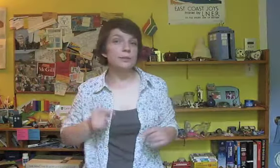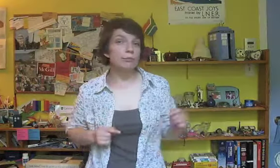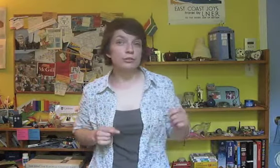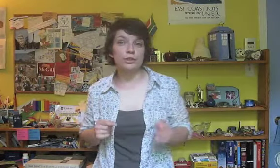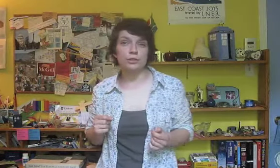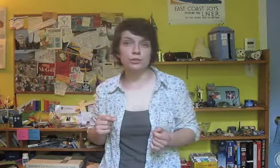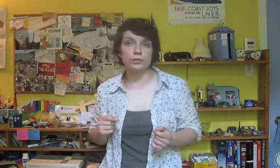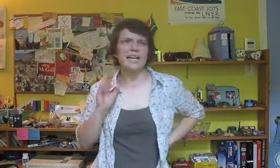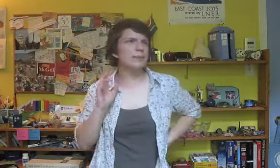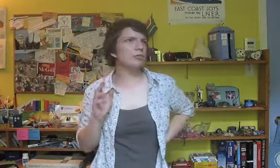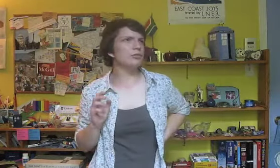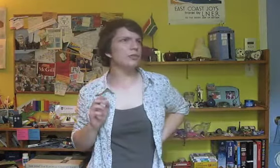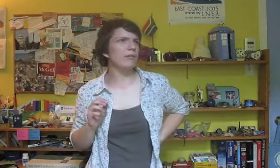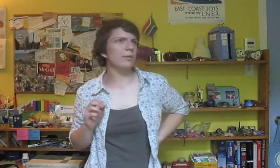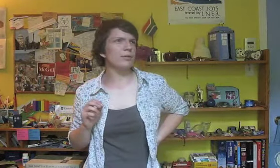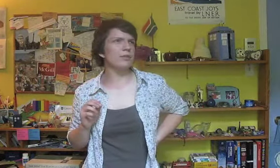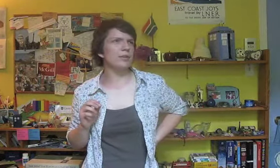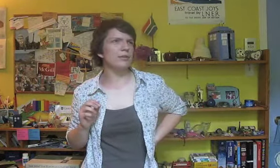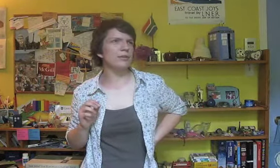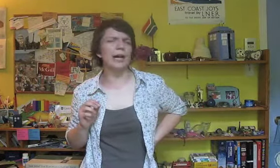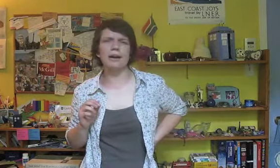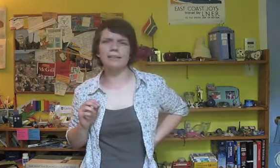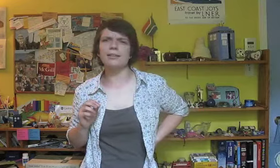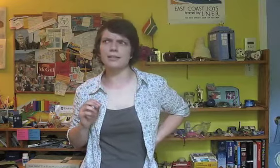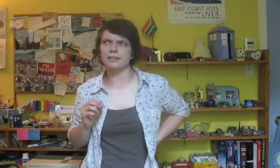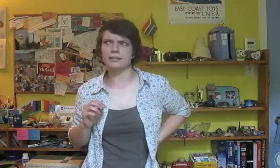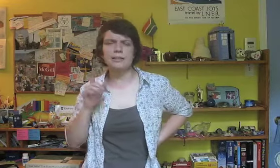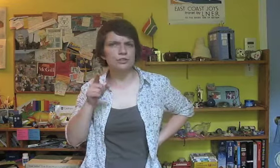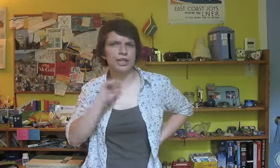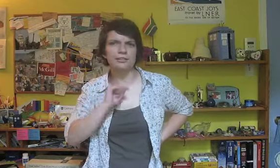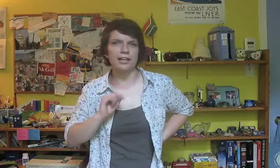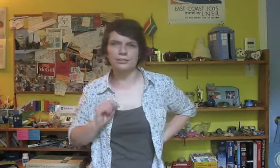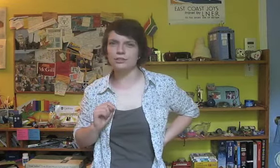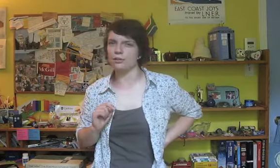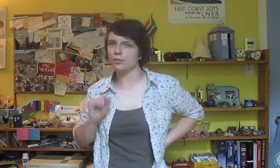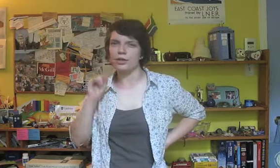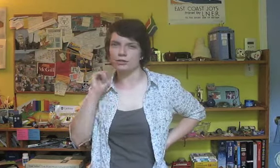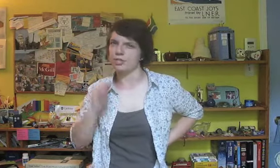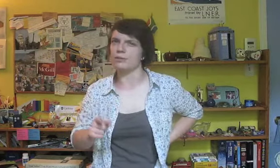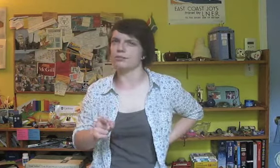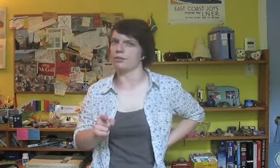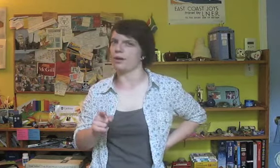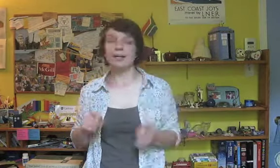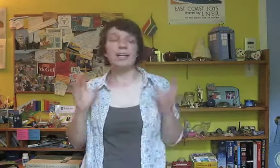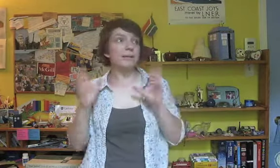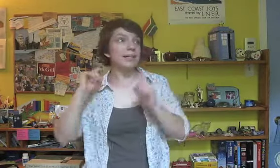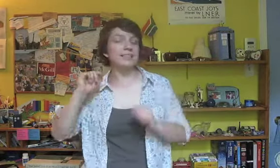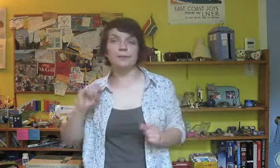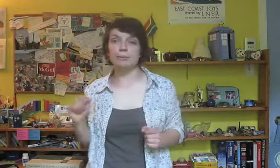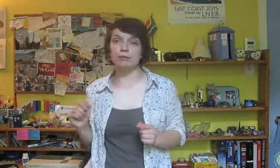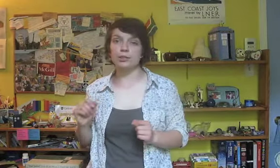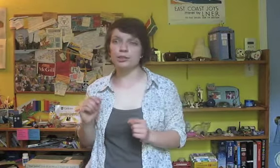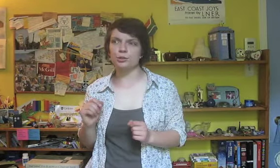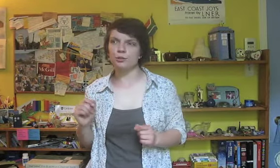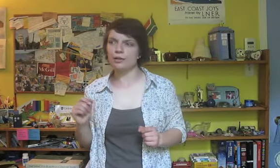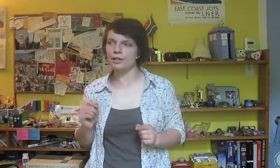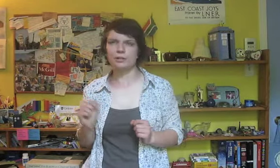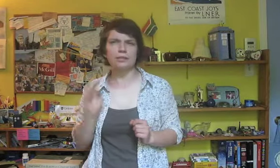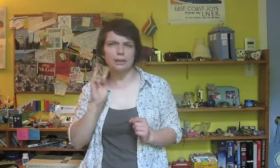was perusing the store... Is perusing the right word there? Yeah, I think it is. Spencer checked that, so we're going to trust Spencer on that one. Anyway, as I was perusing the store, two little